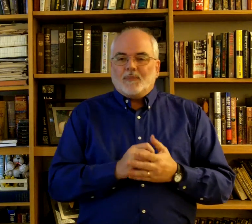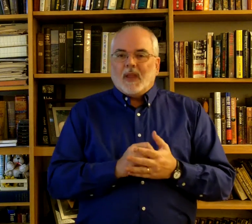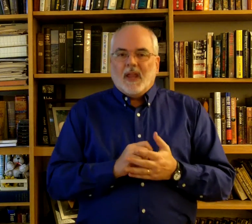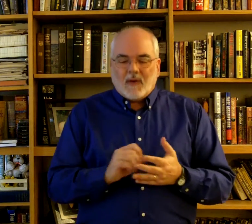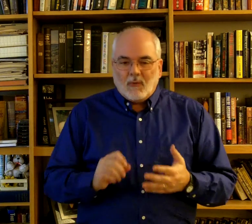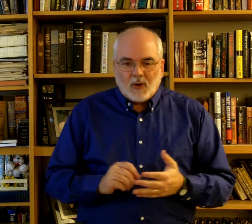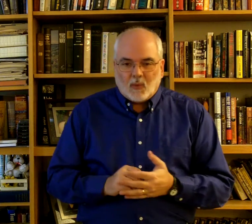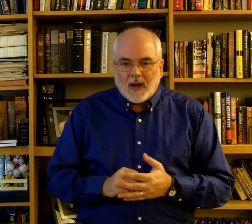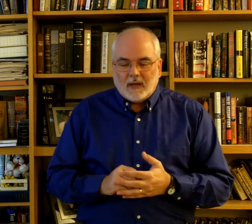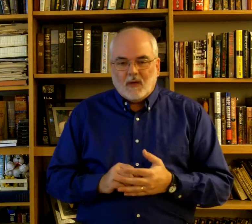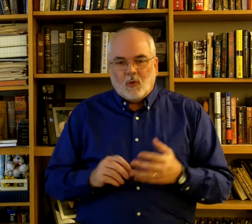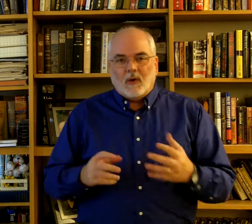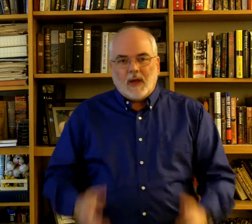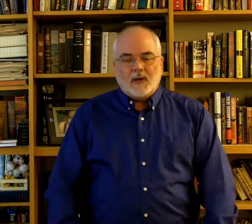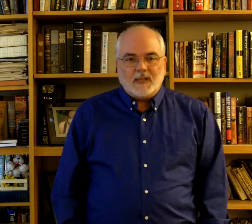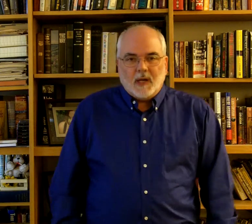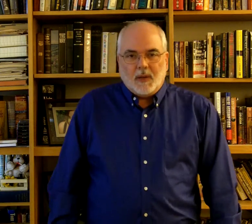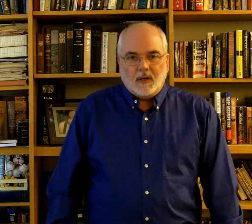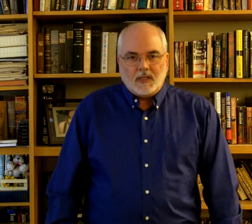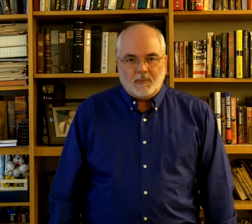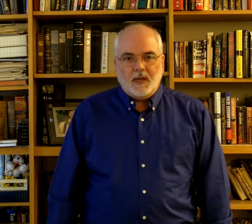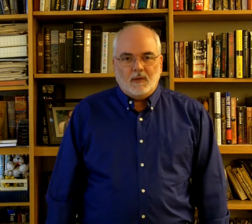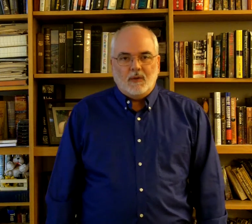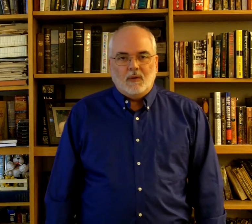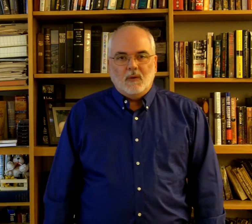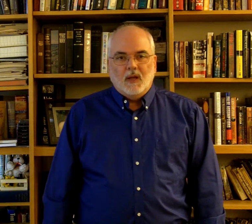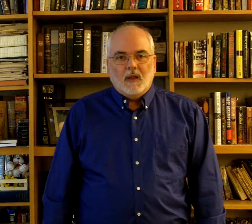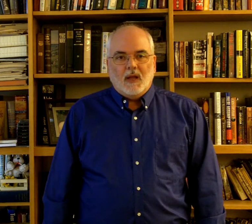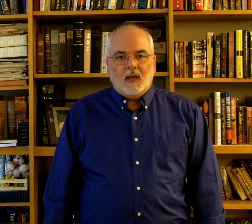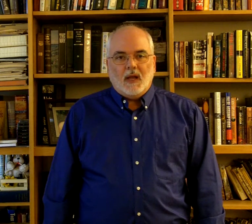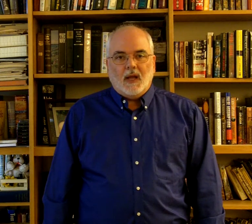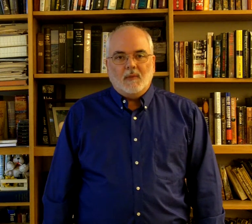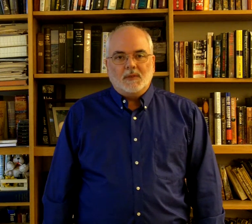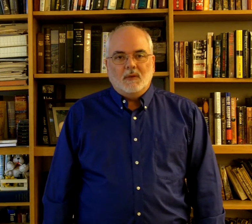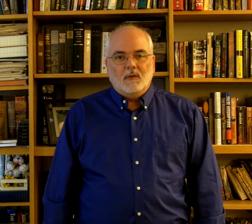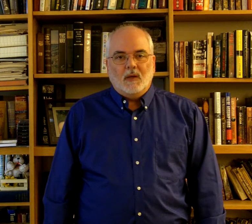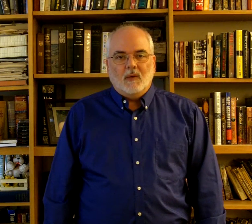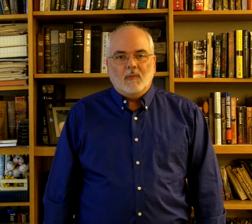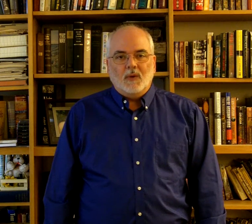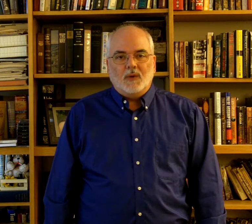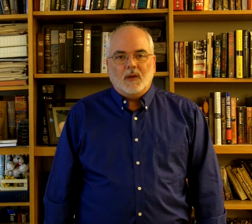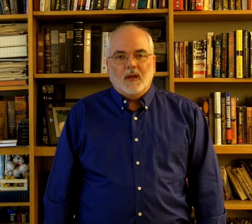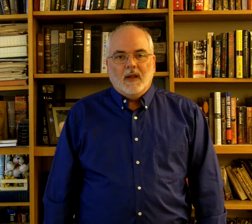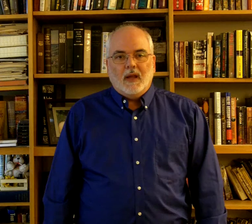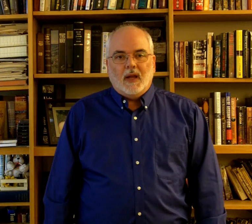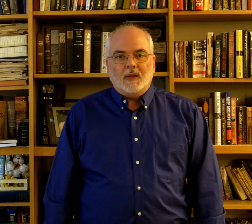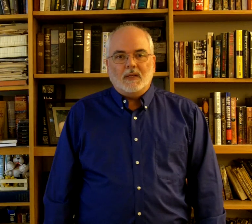If I were to write, or if I were to stand up here and speak to you, and I had absolutely no emotion, and I just